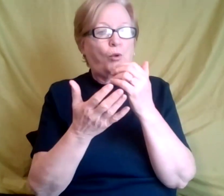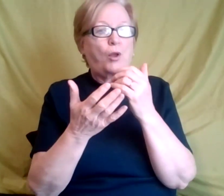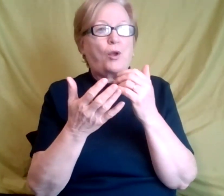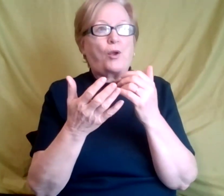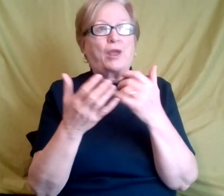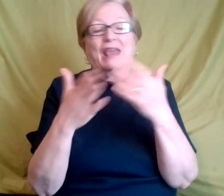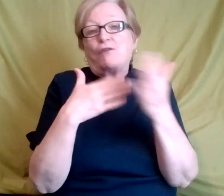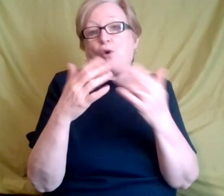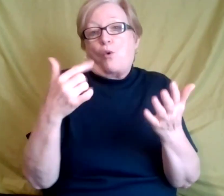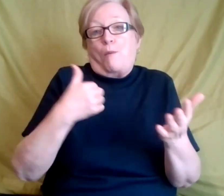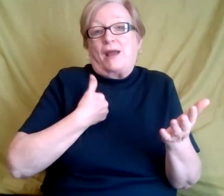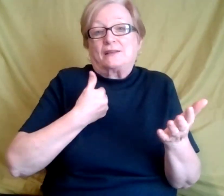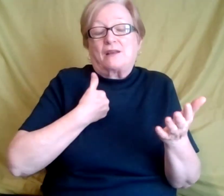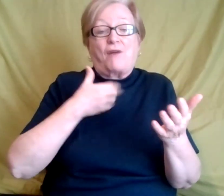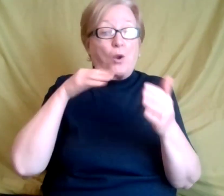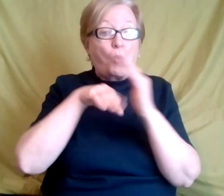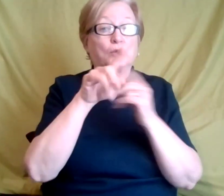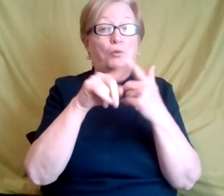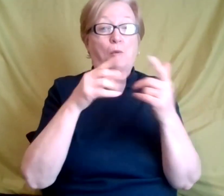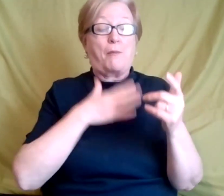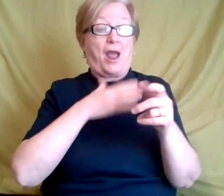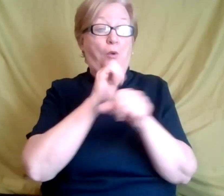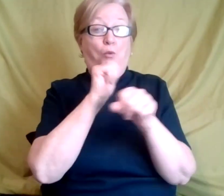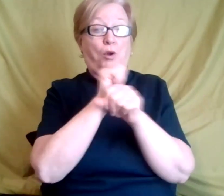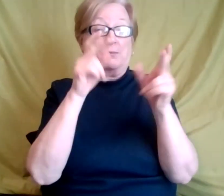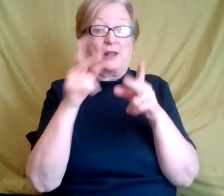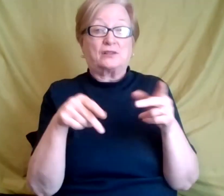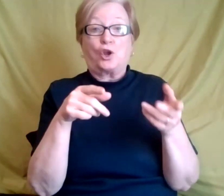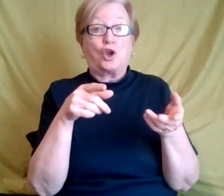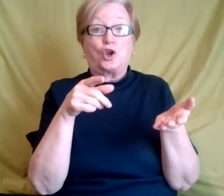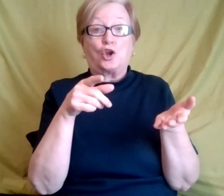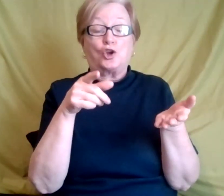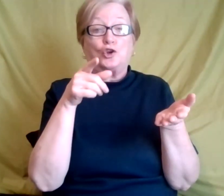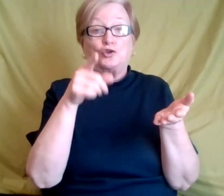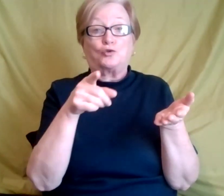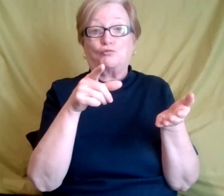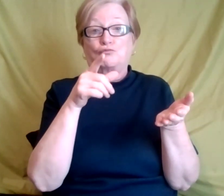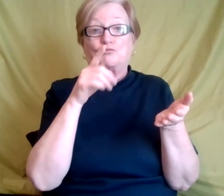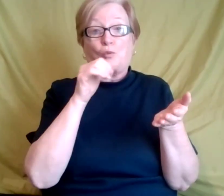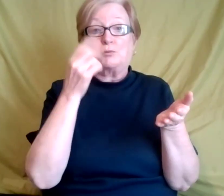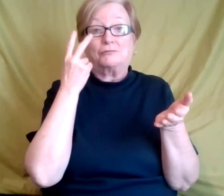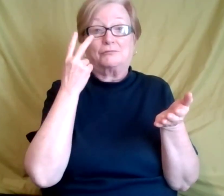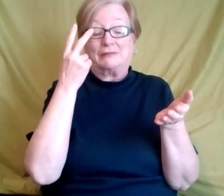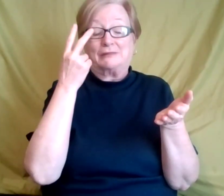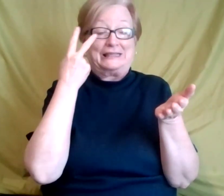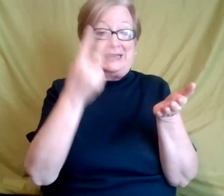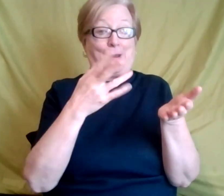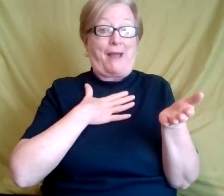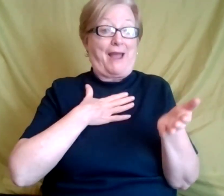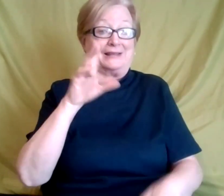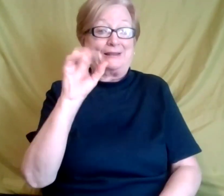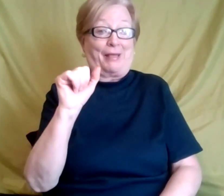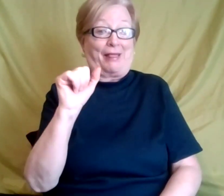I walk into the workplace and you don't see my disability, um,